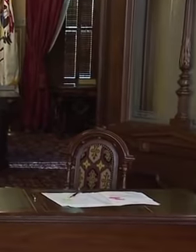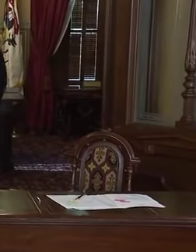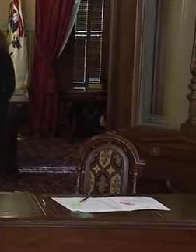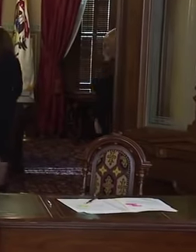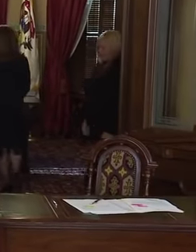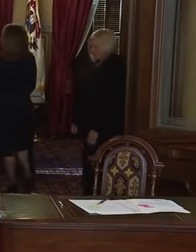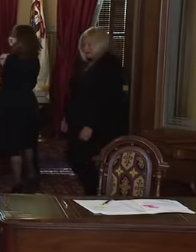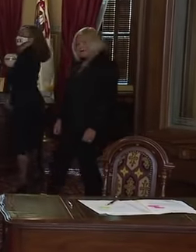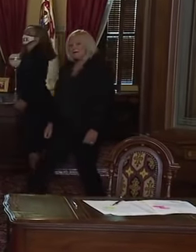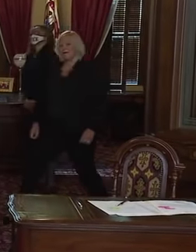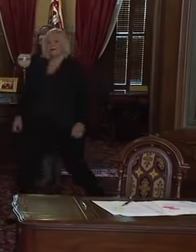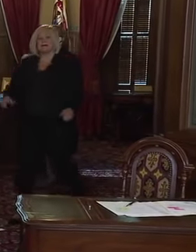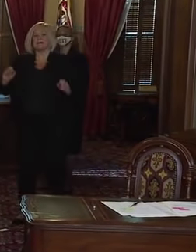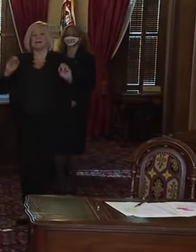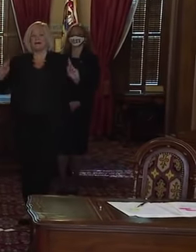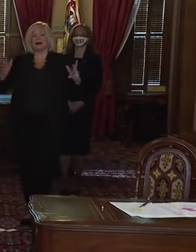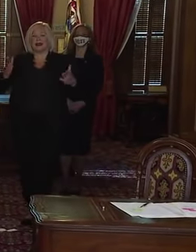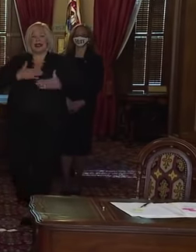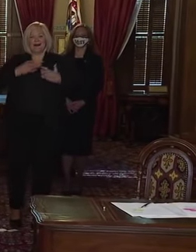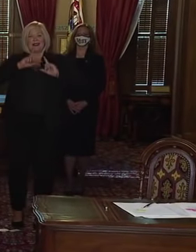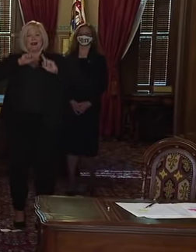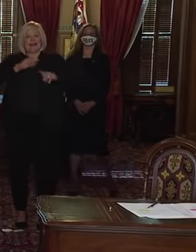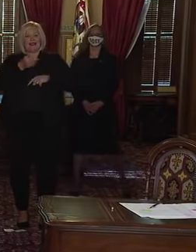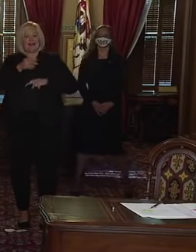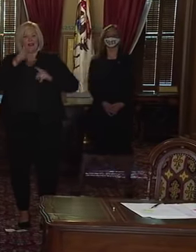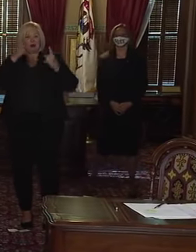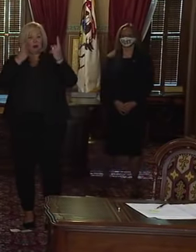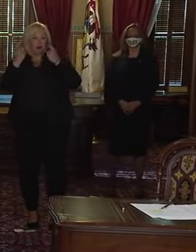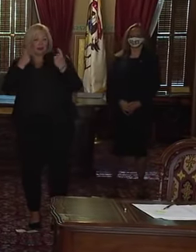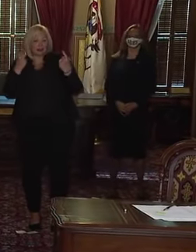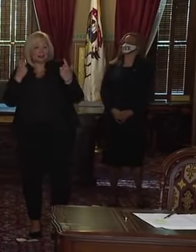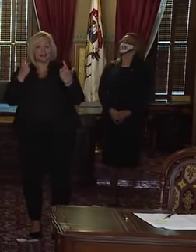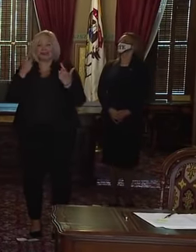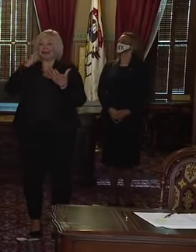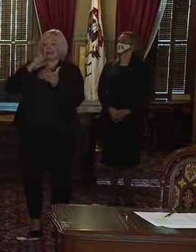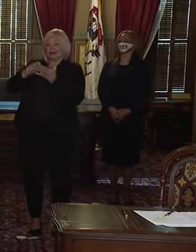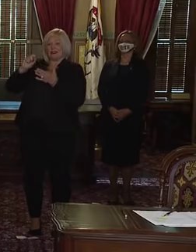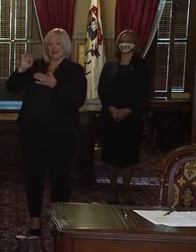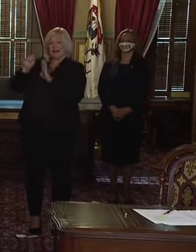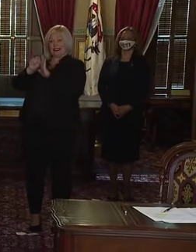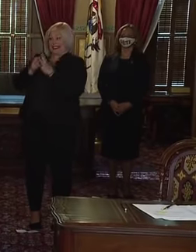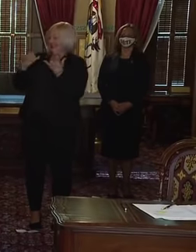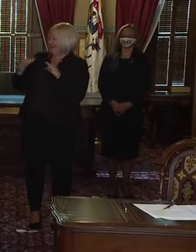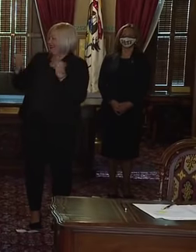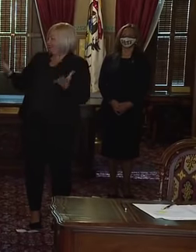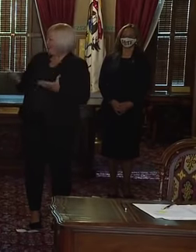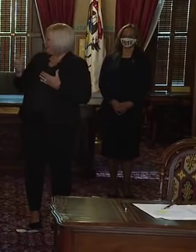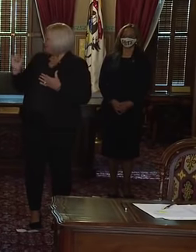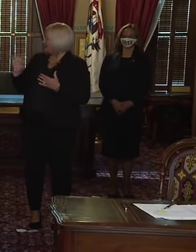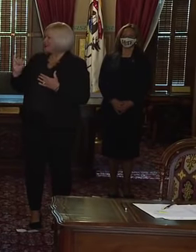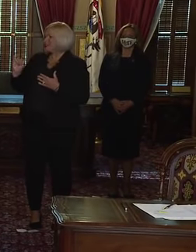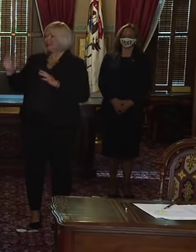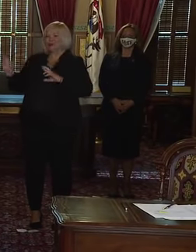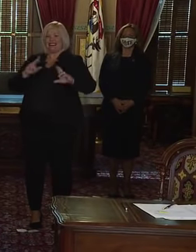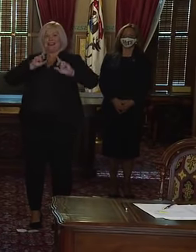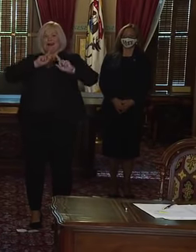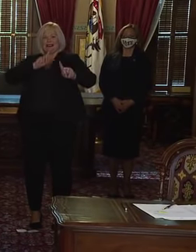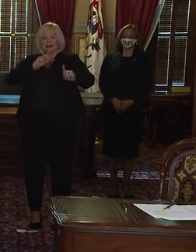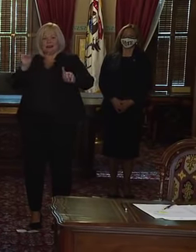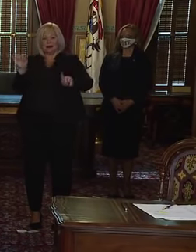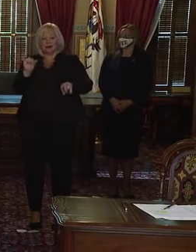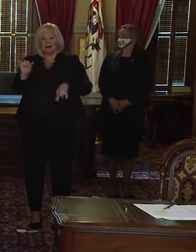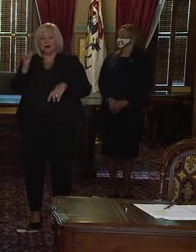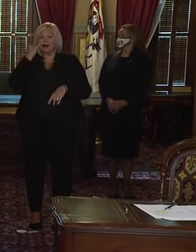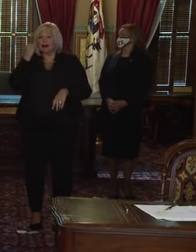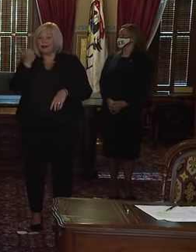Okay, happy to answer a few questions, and Secretary of State is still here and ready to answer a few as well, if